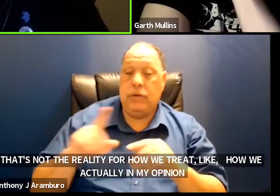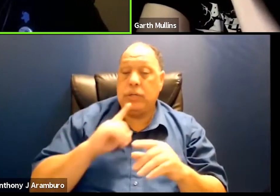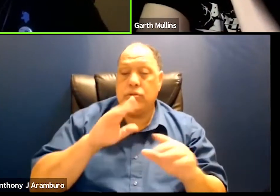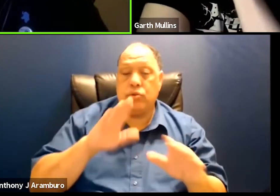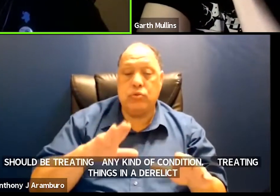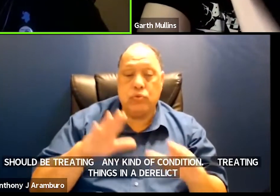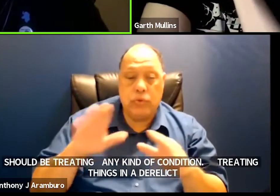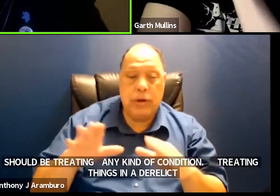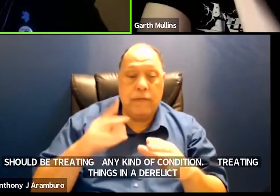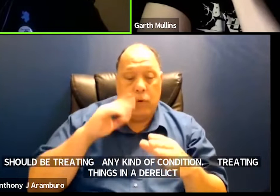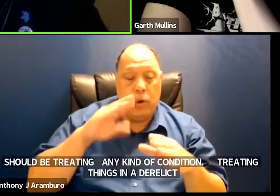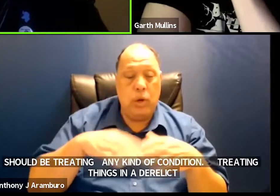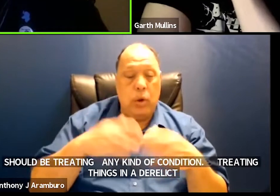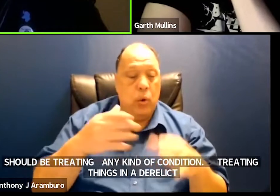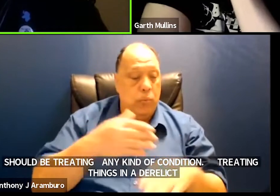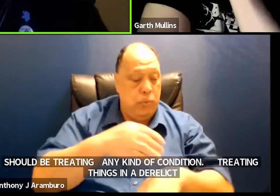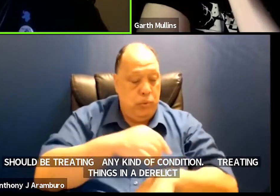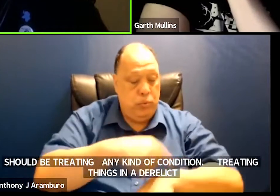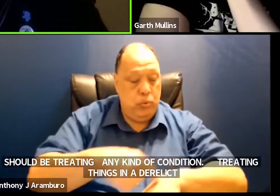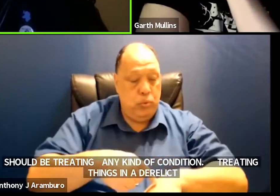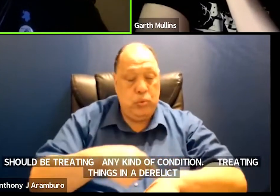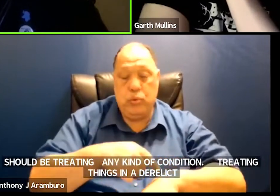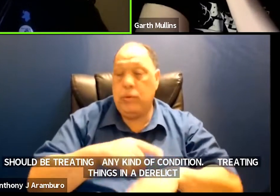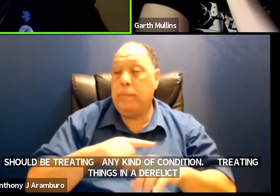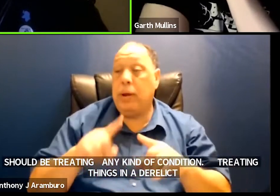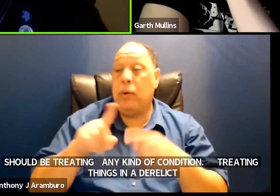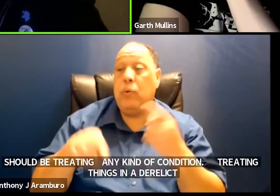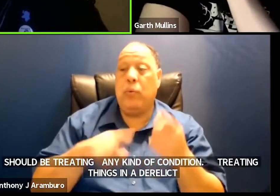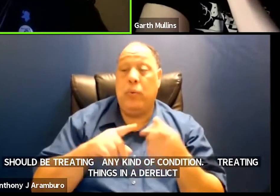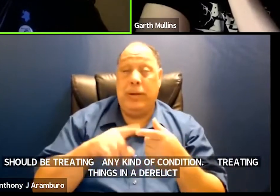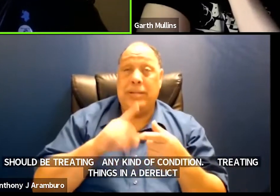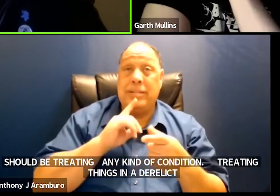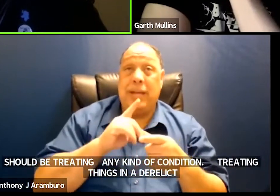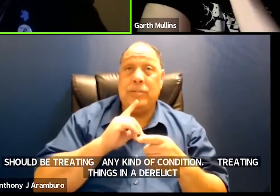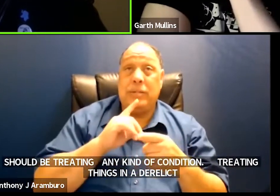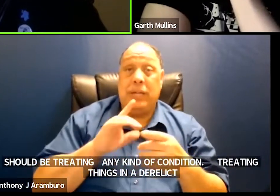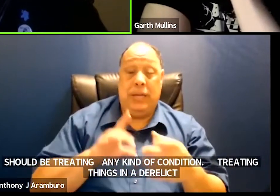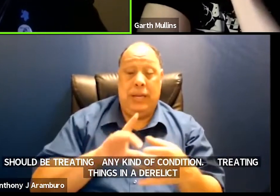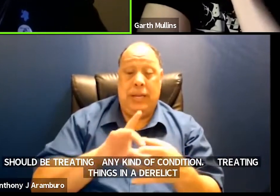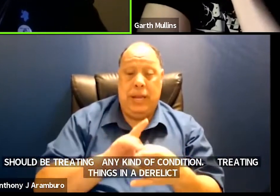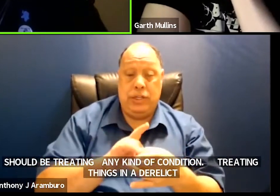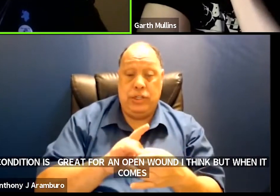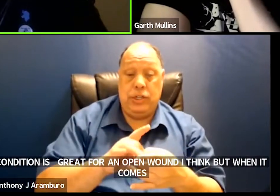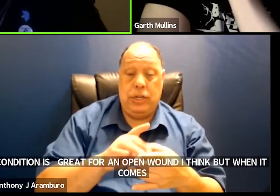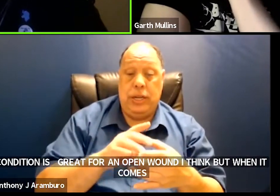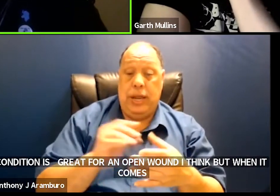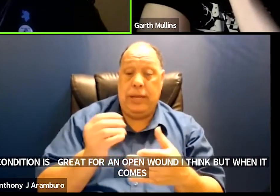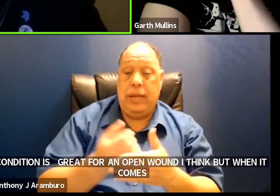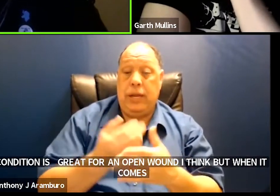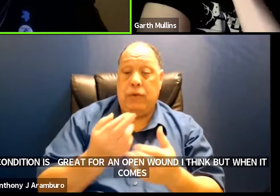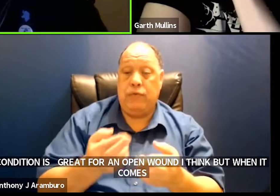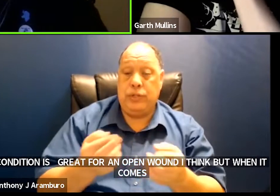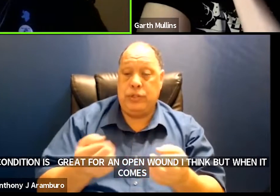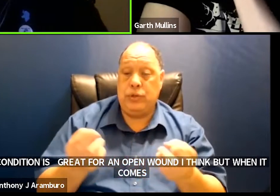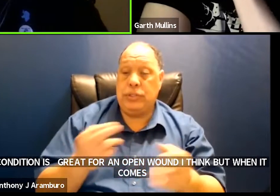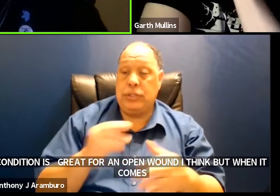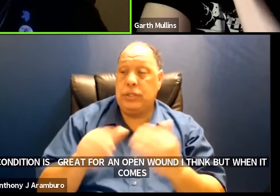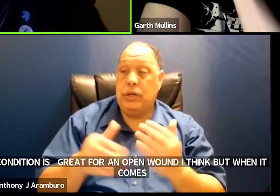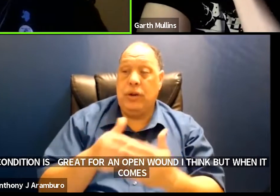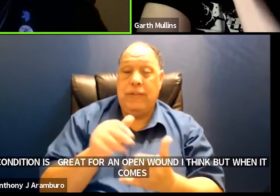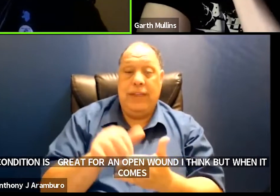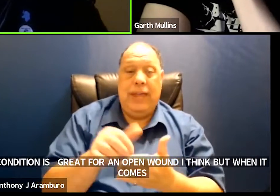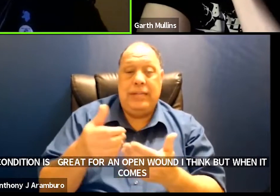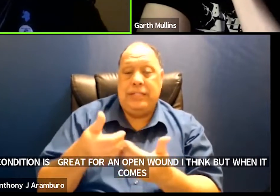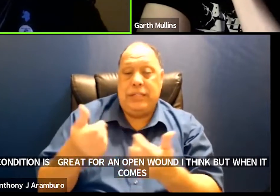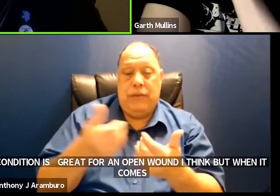i think but when it comes to actual like connection and getting resources and all of that like segregating